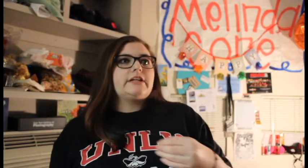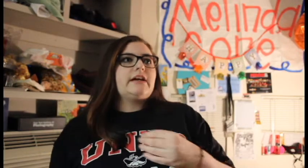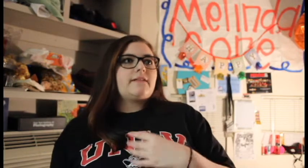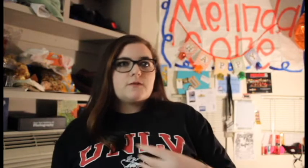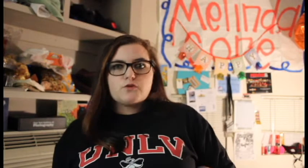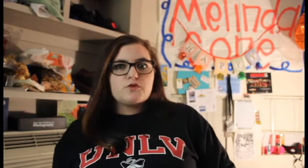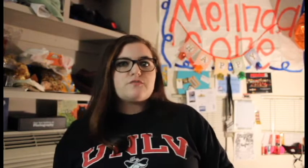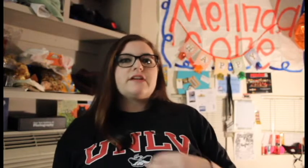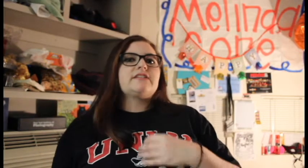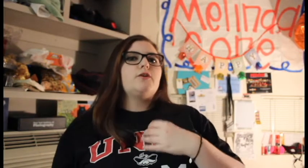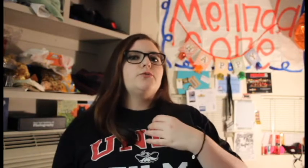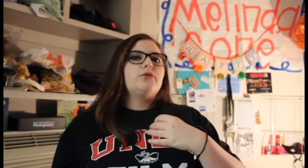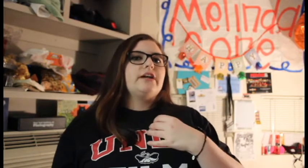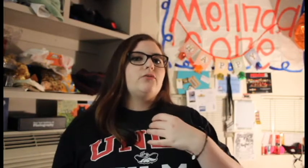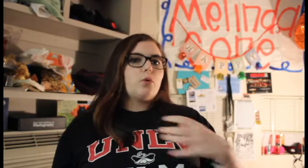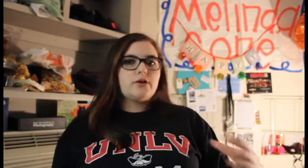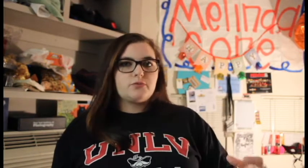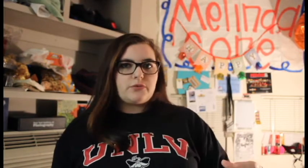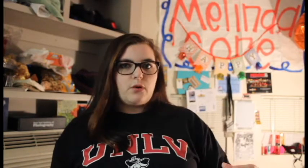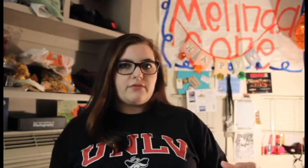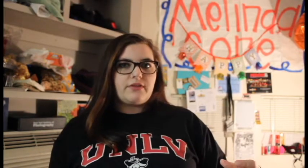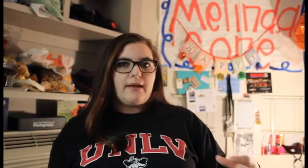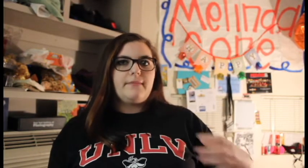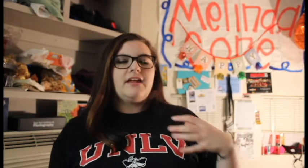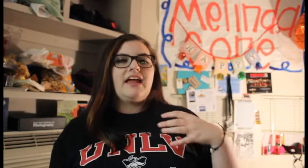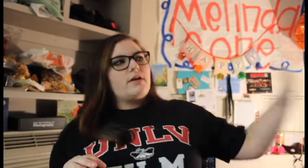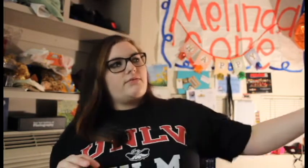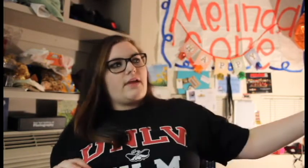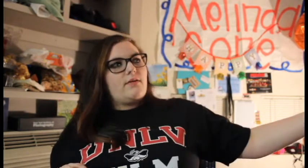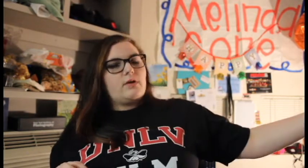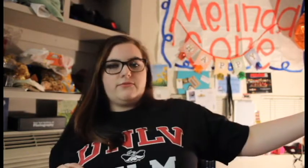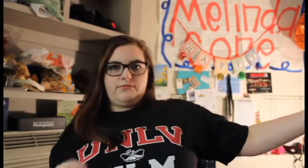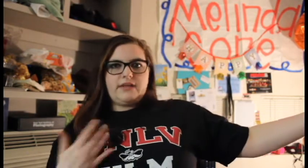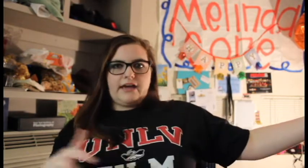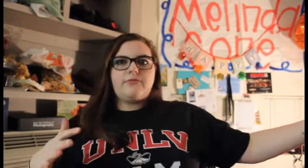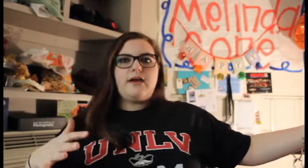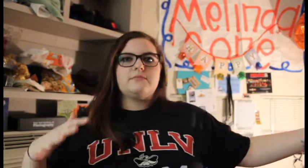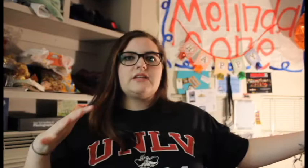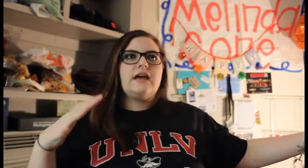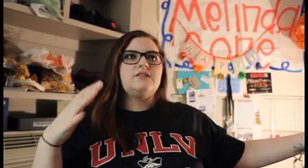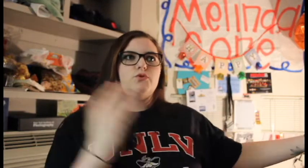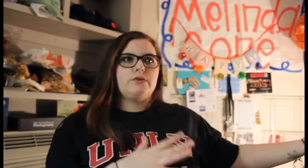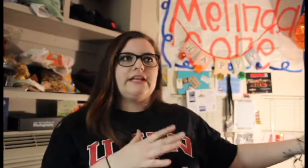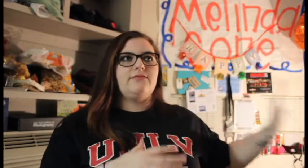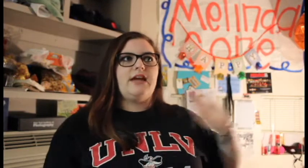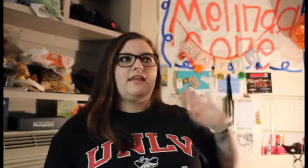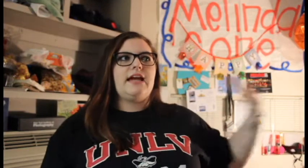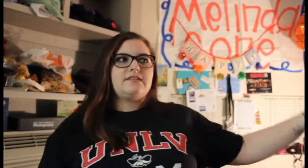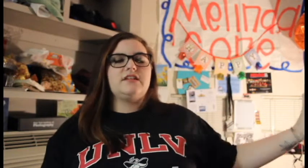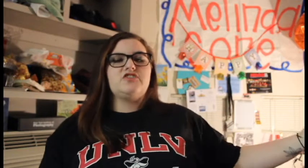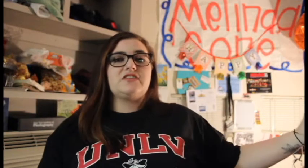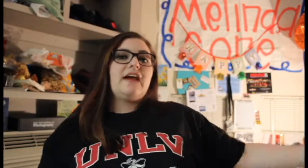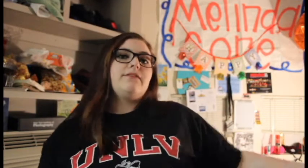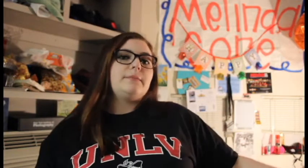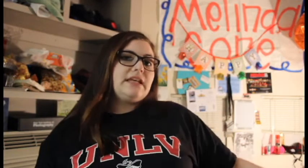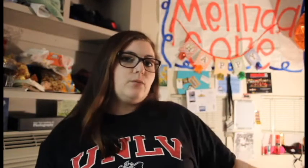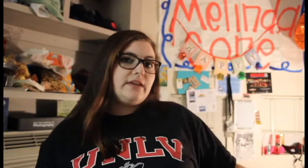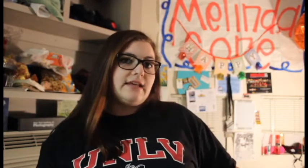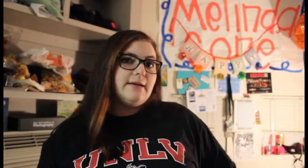I've introduced myself. I have worked with one of them. One of the one of the FMs had to leave and they accidentally took the FM key with him